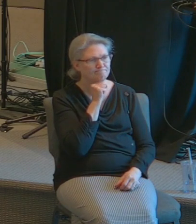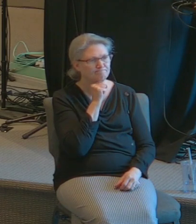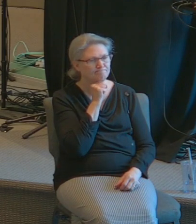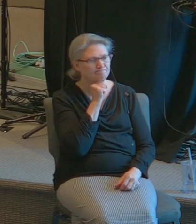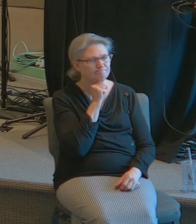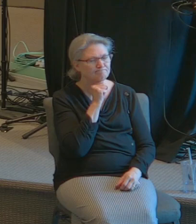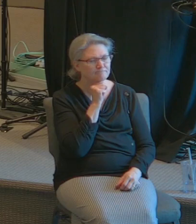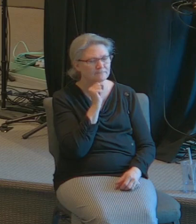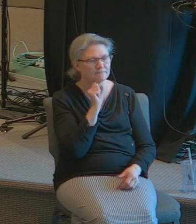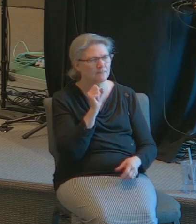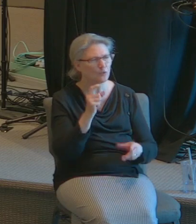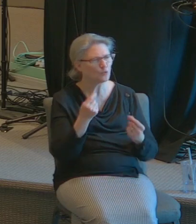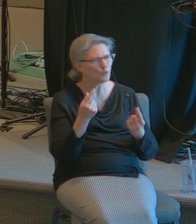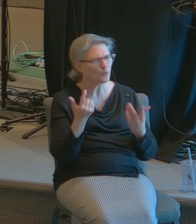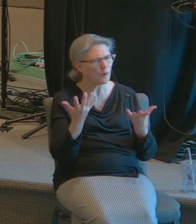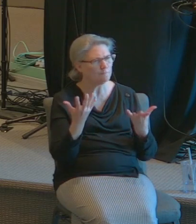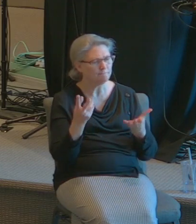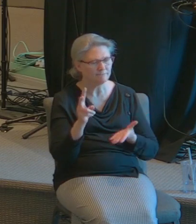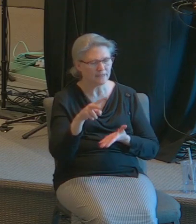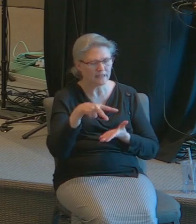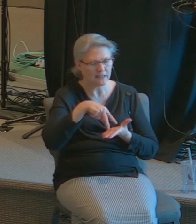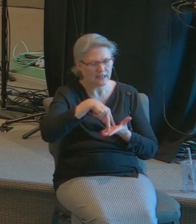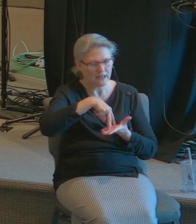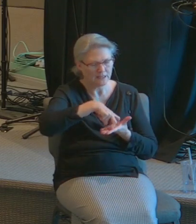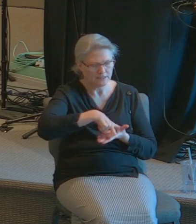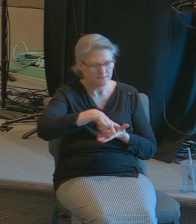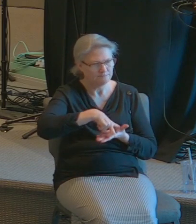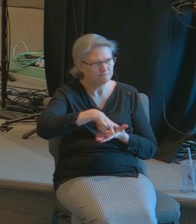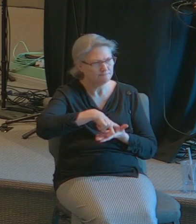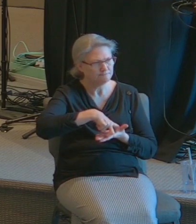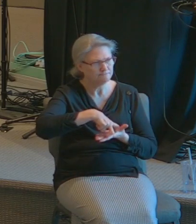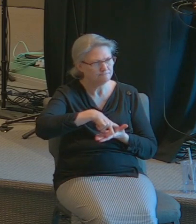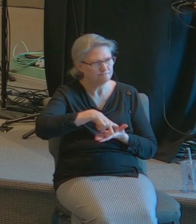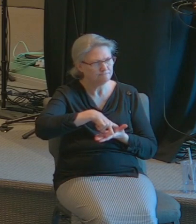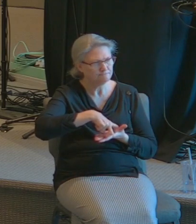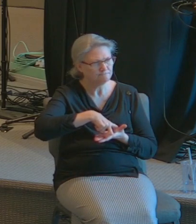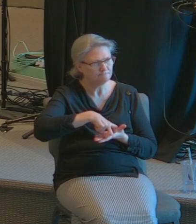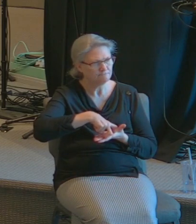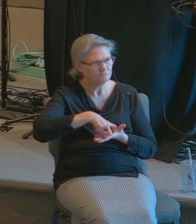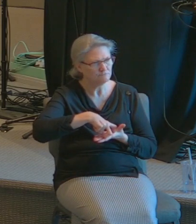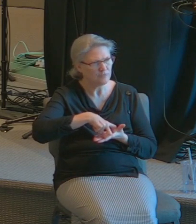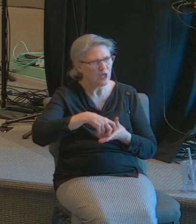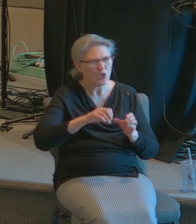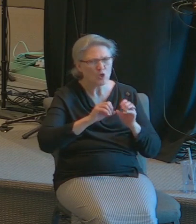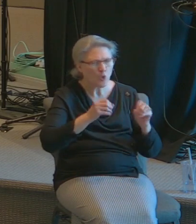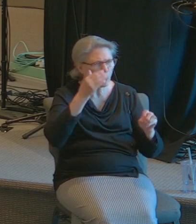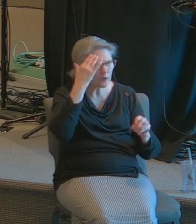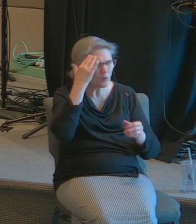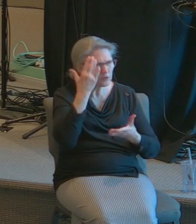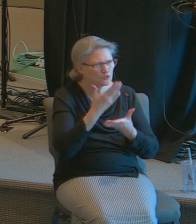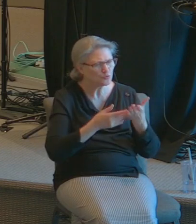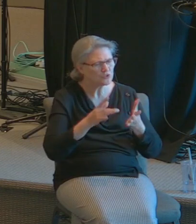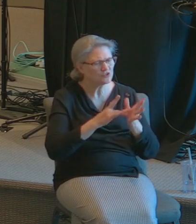he knelt on the ground only eternity will tell us what he wrote